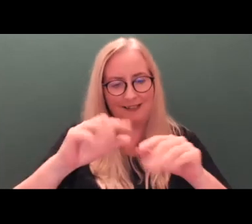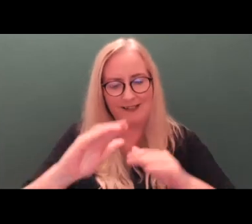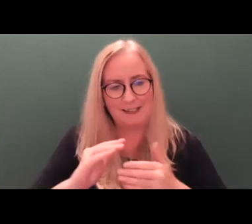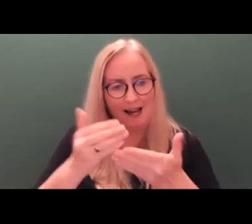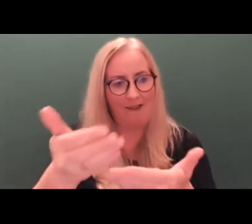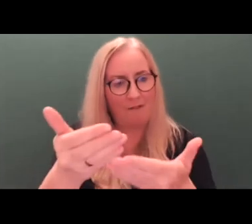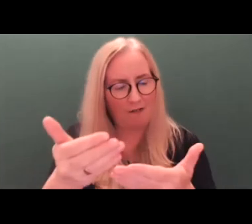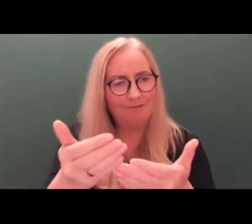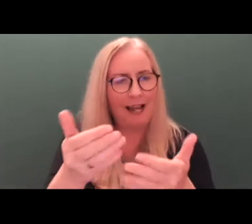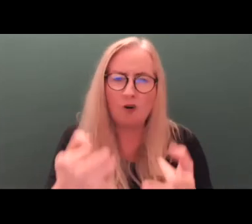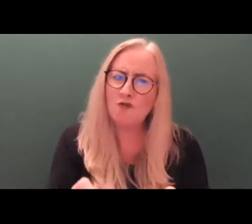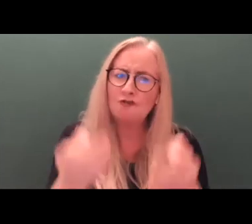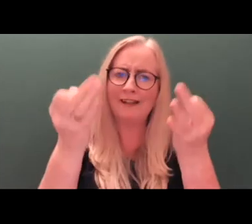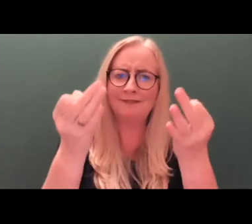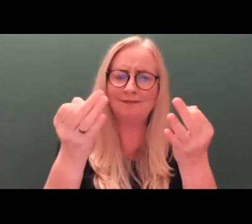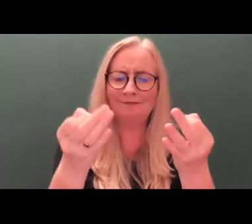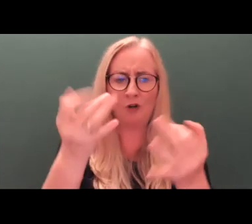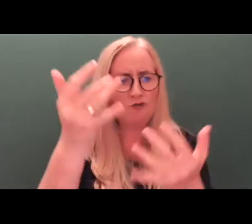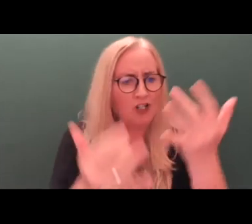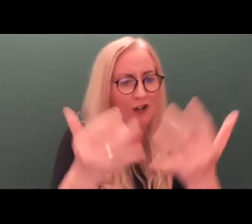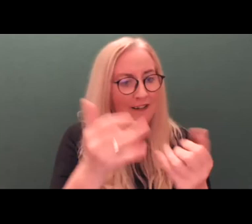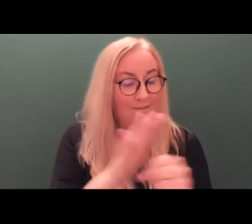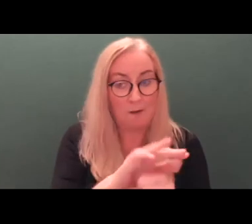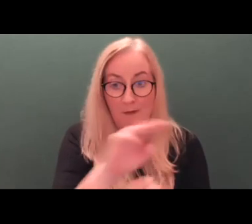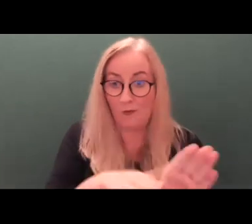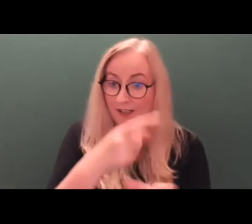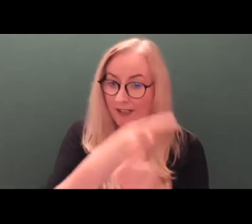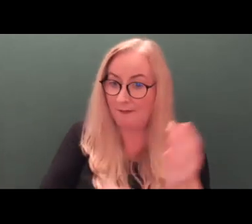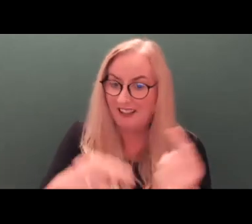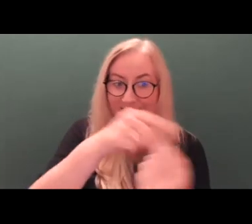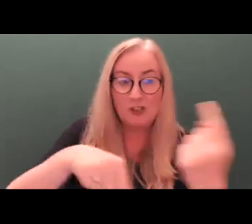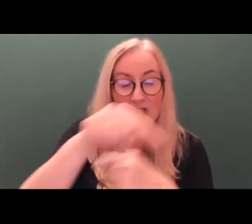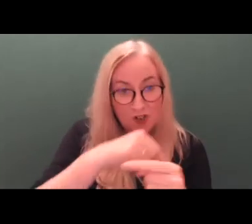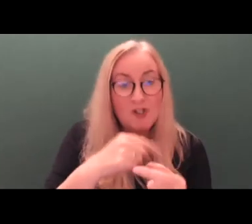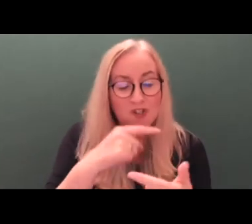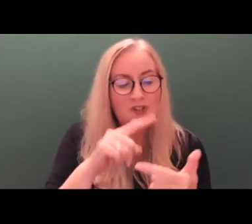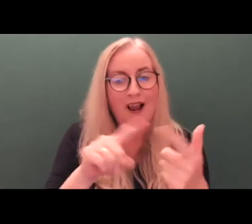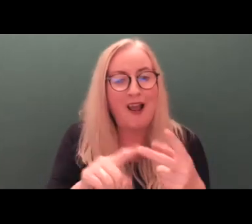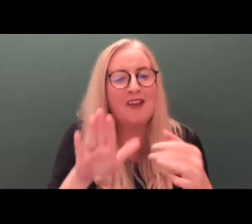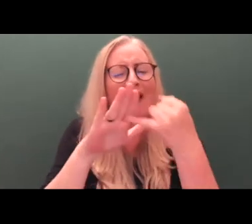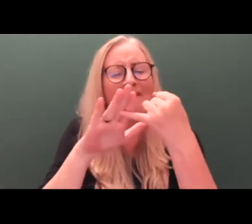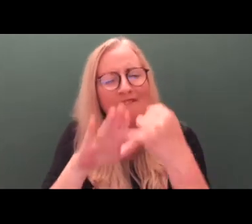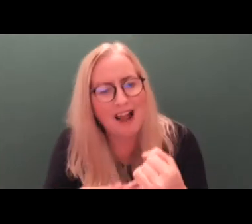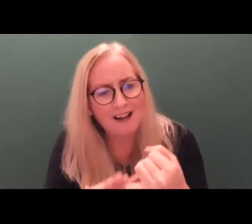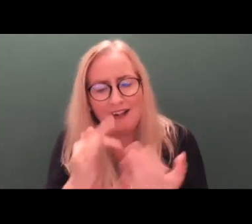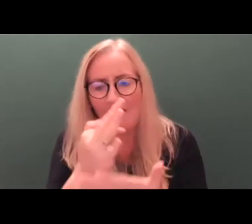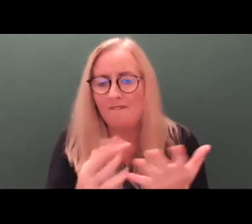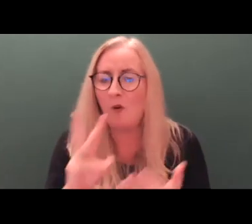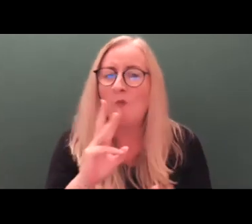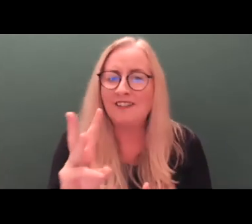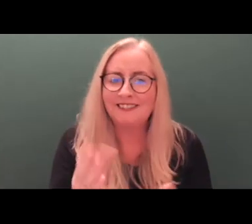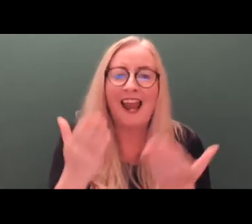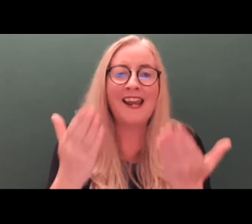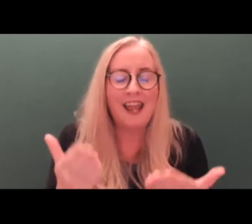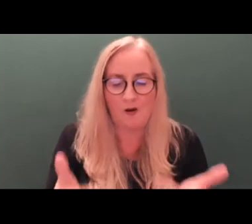results for those with disabilities. So, having said those final few words, and I will now